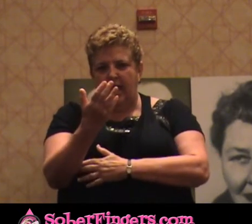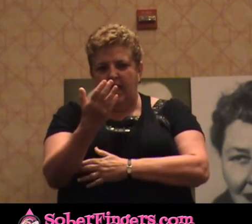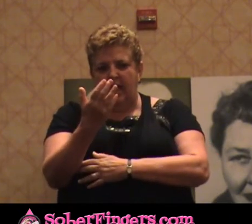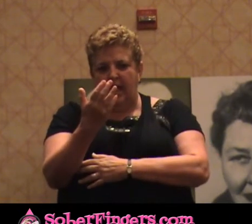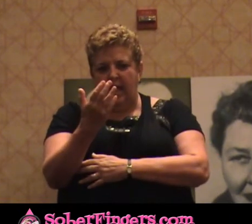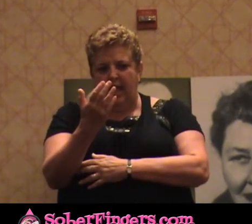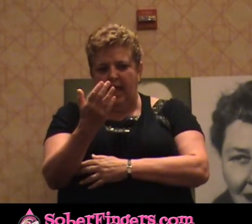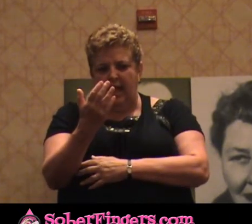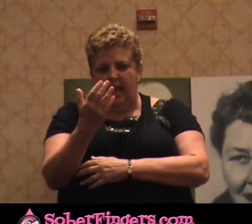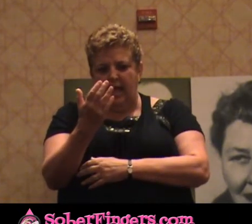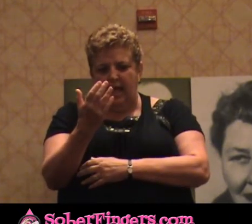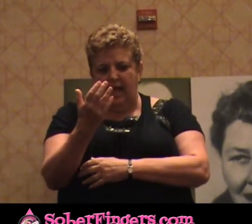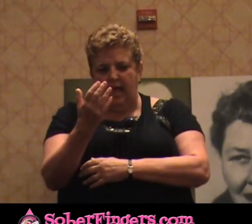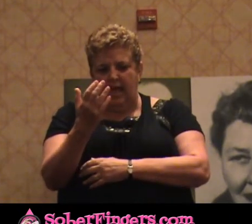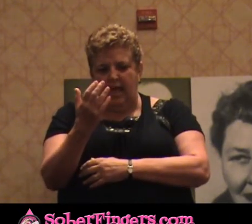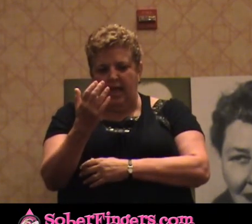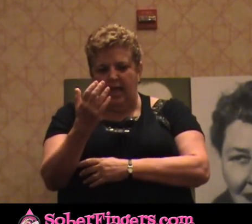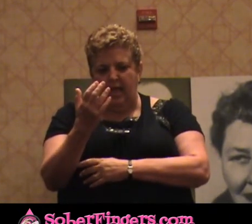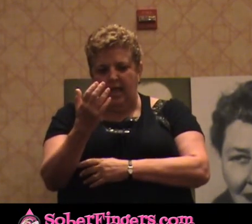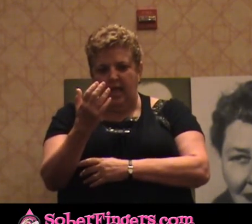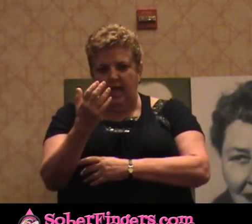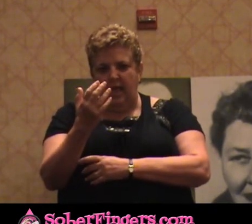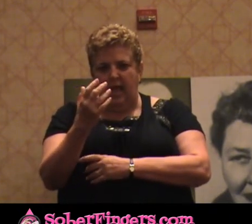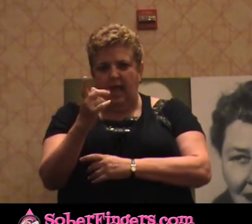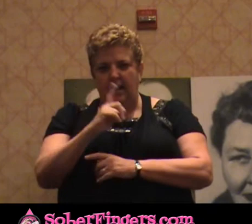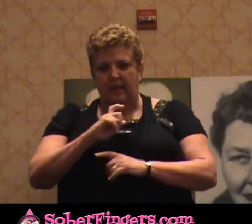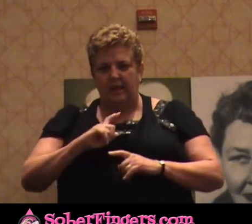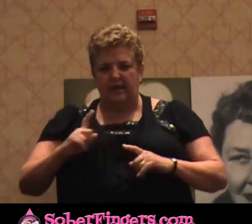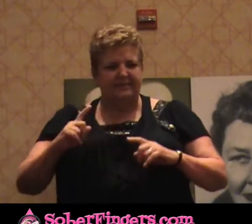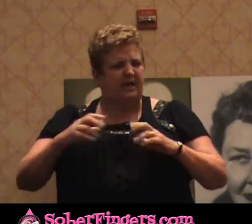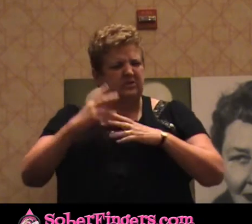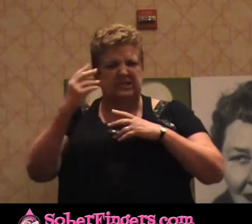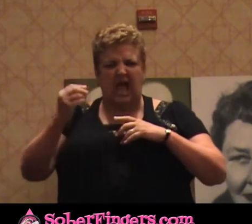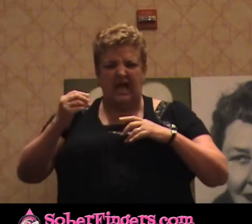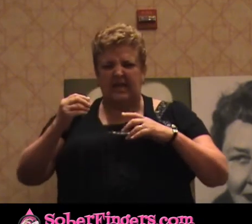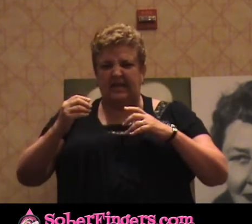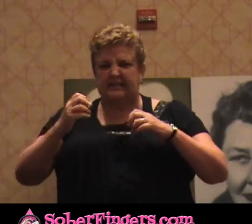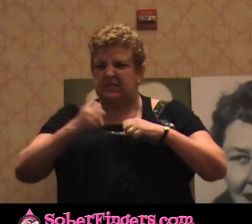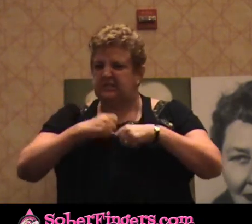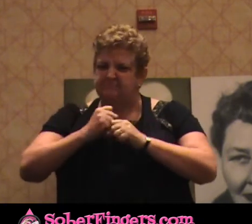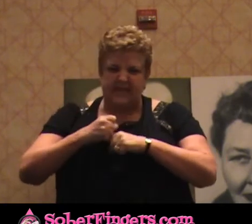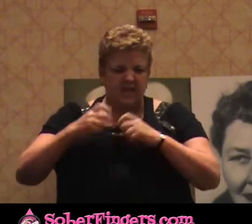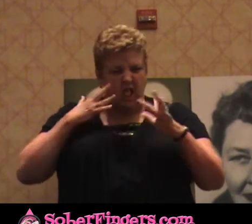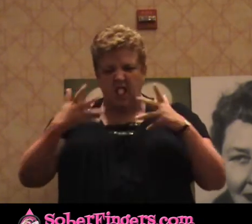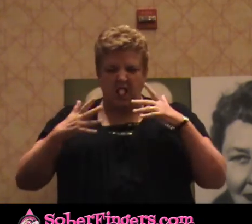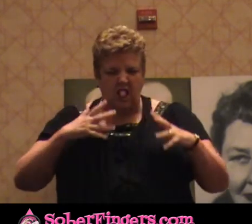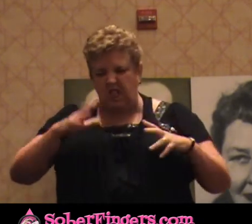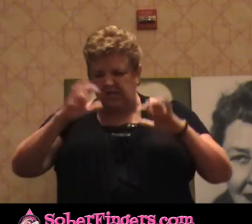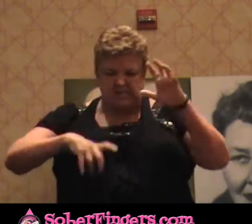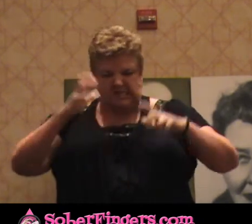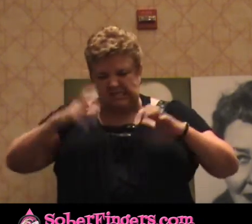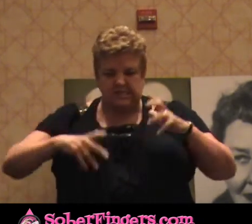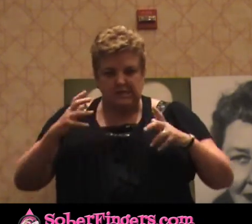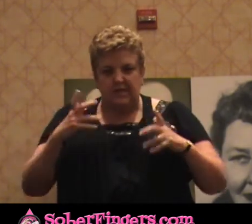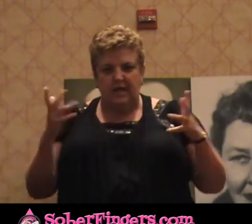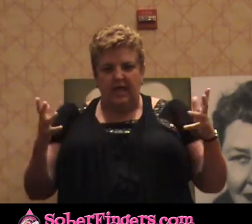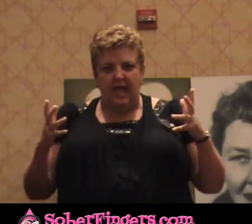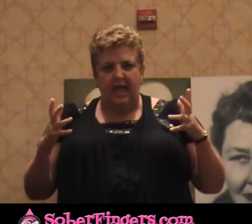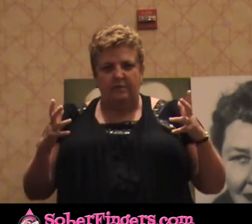back, all the neighbors are outside. Because he's just making a ruckus in our building. And when he comes out of his car, because I tell him stop the car when he